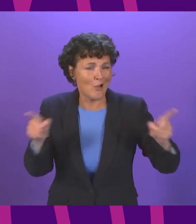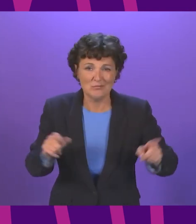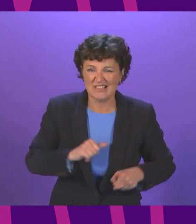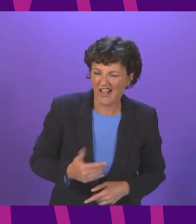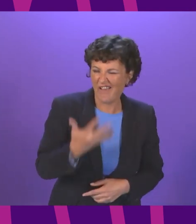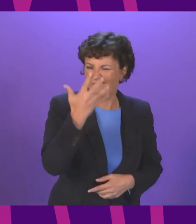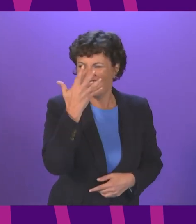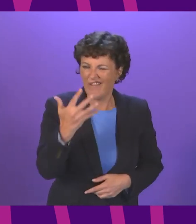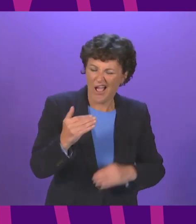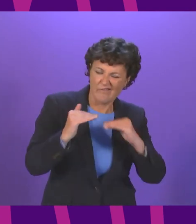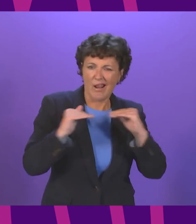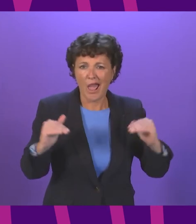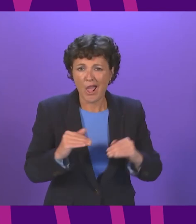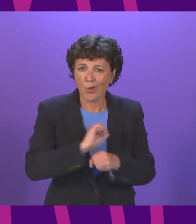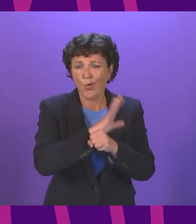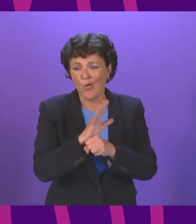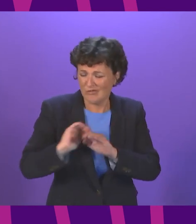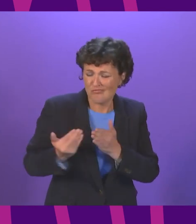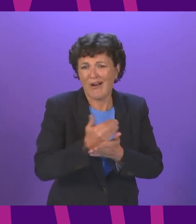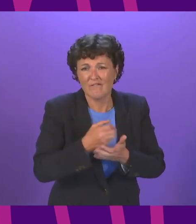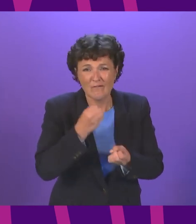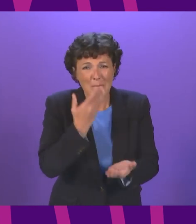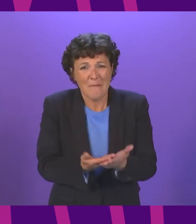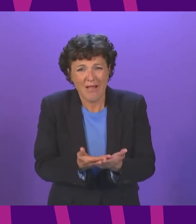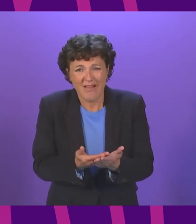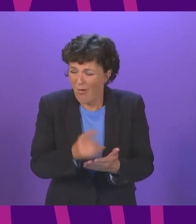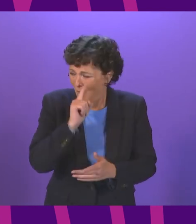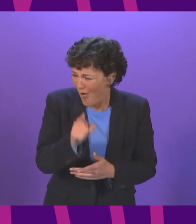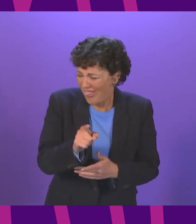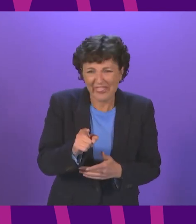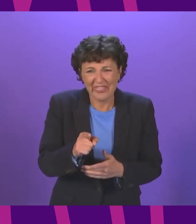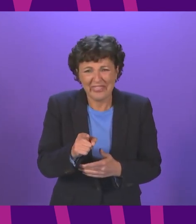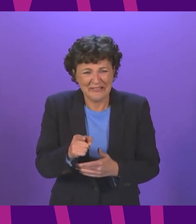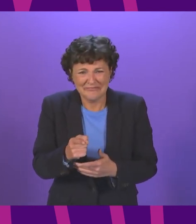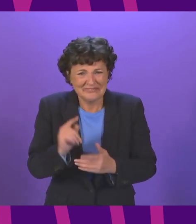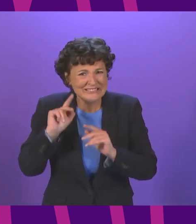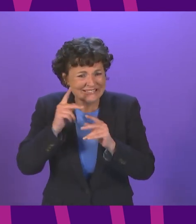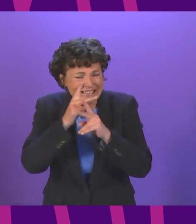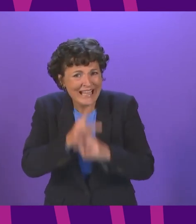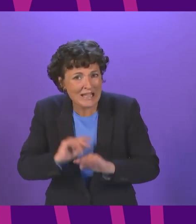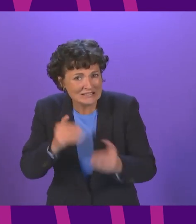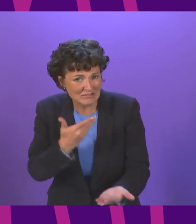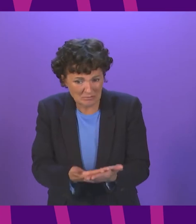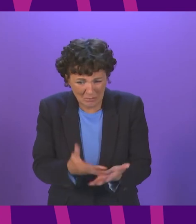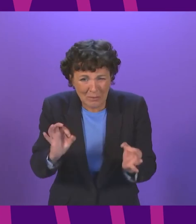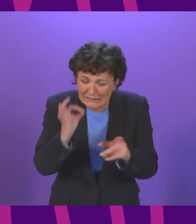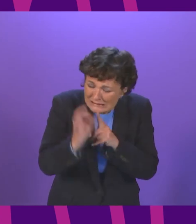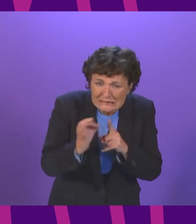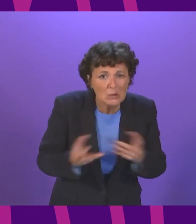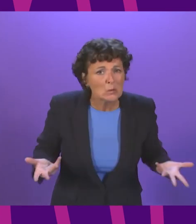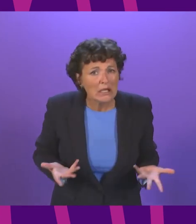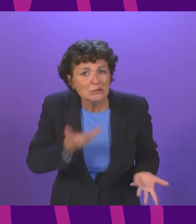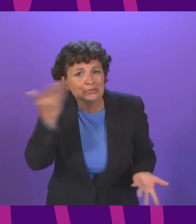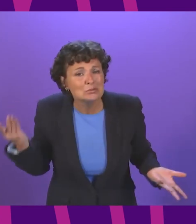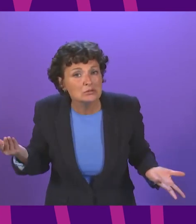Covid recovery bill or the national care service which are sorely lacking in detail and of course the issue of health and social care